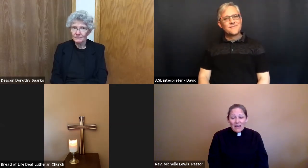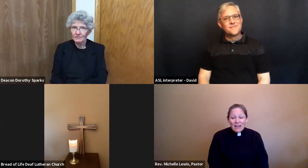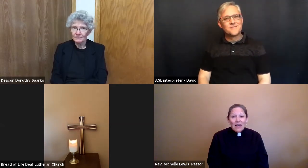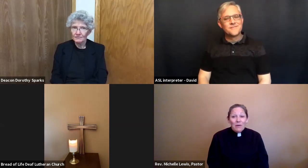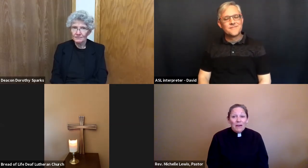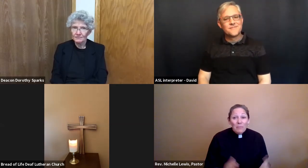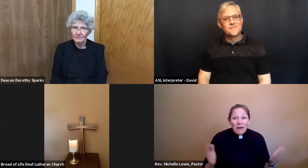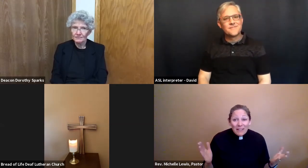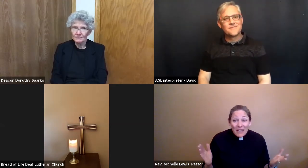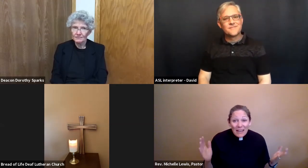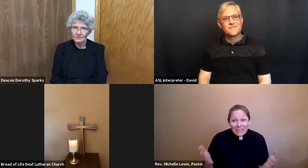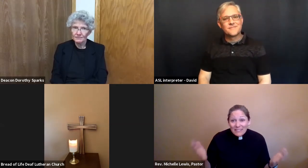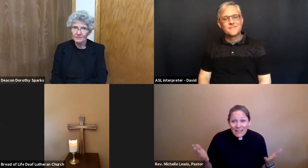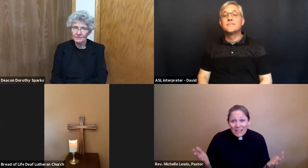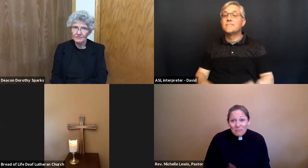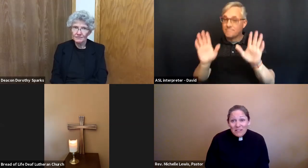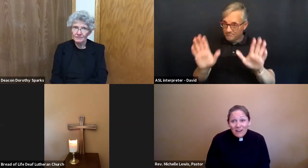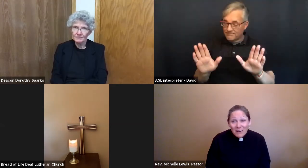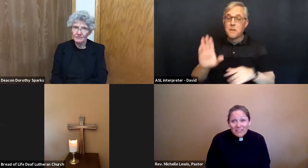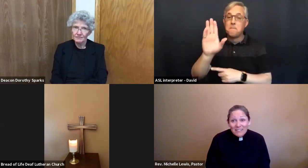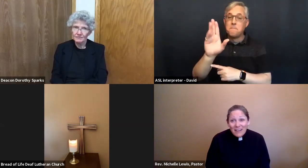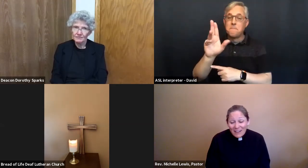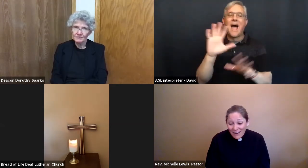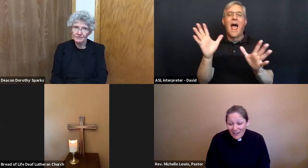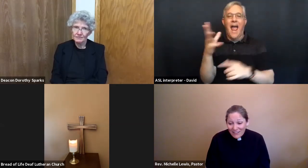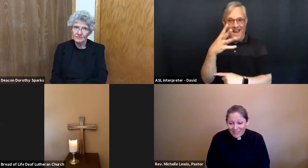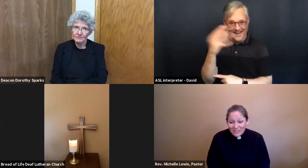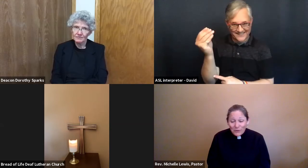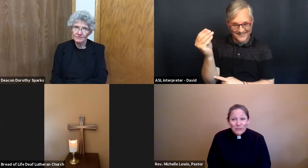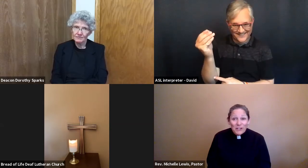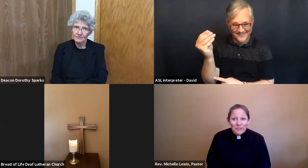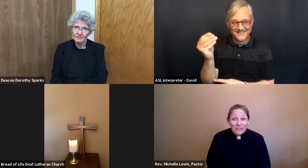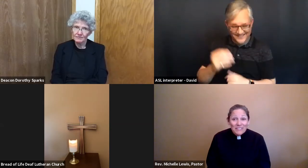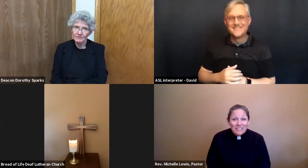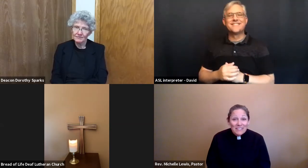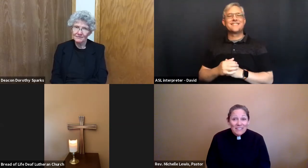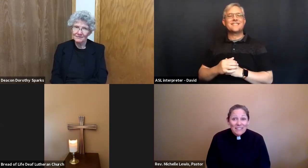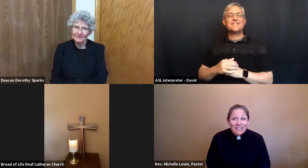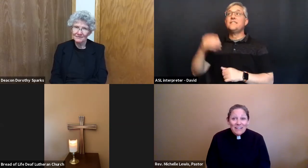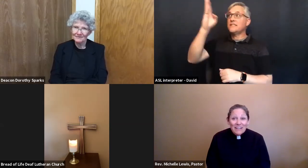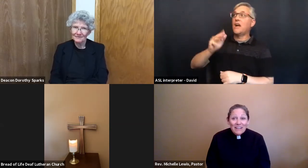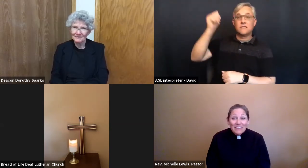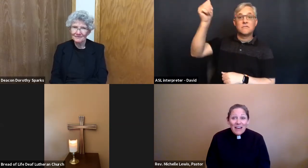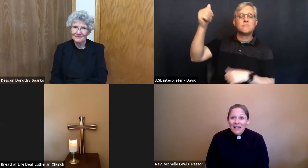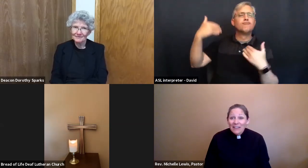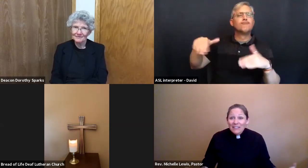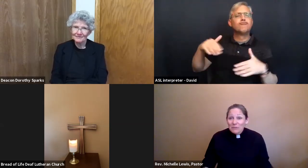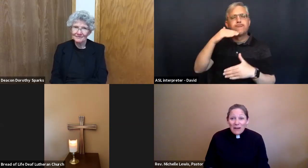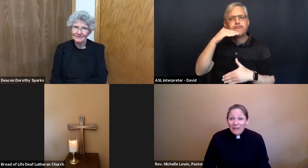but and and because God is so generous that inspires